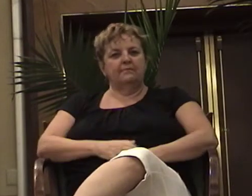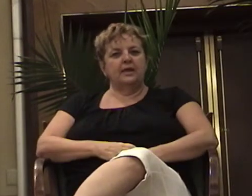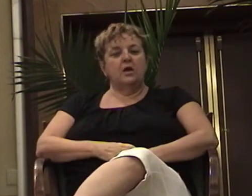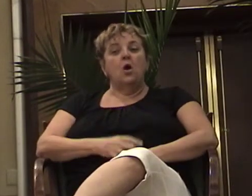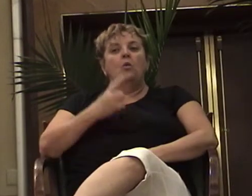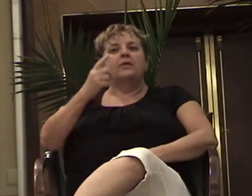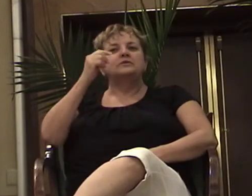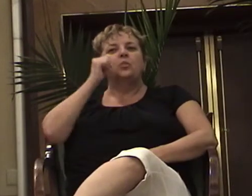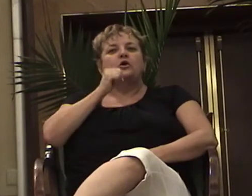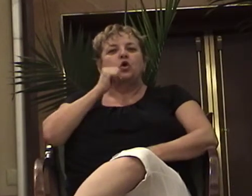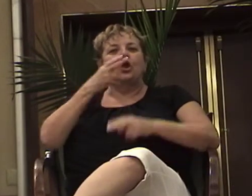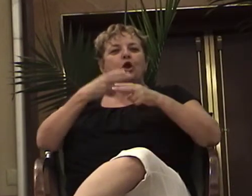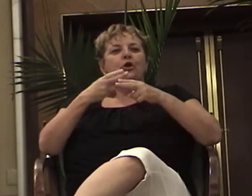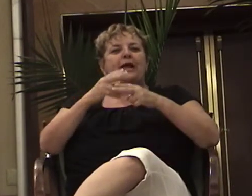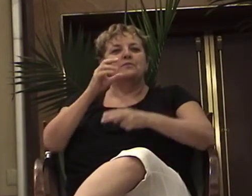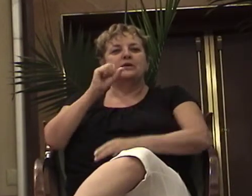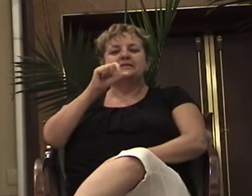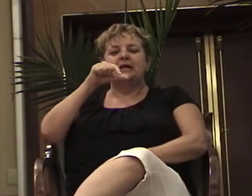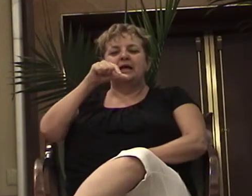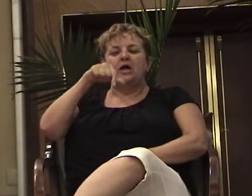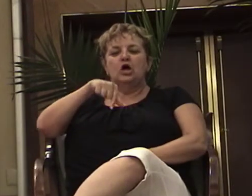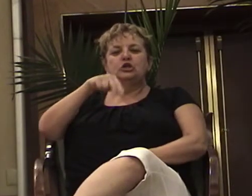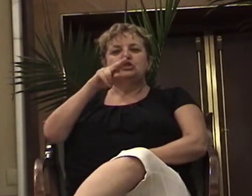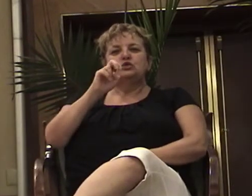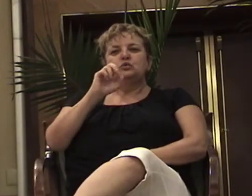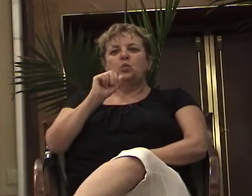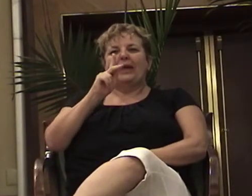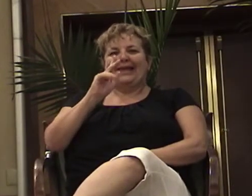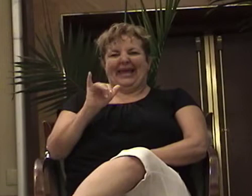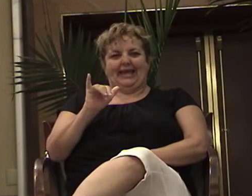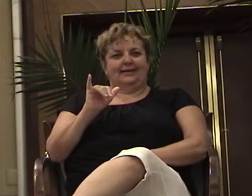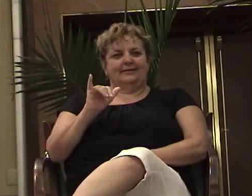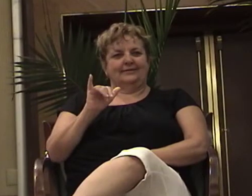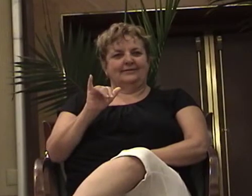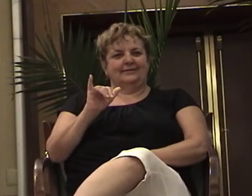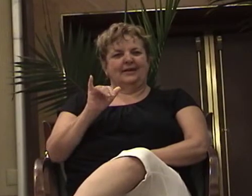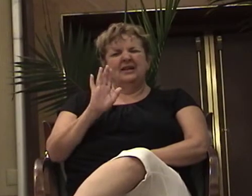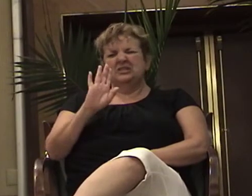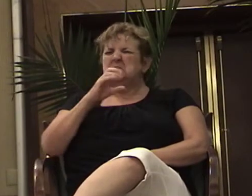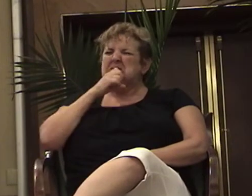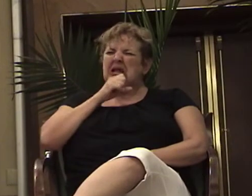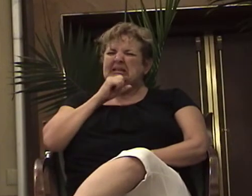Squeaky in this Catholic school. Squeaky was like 6'10 in the fifth grade. Yeah.